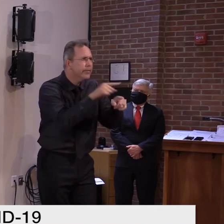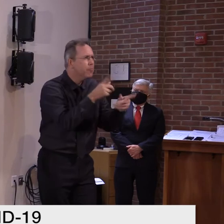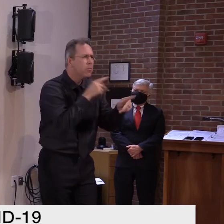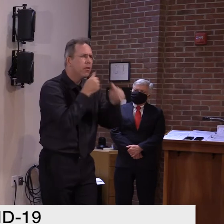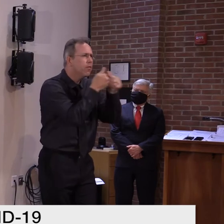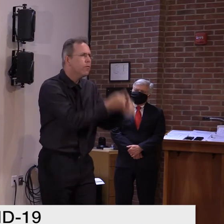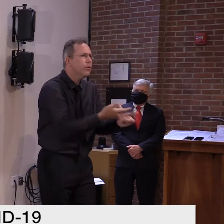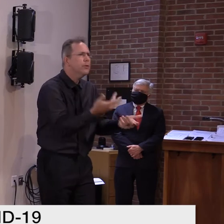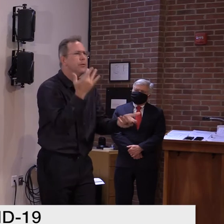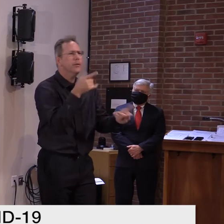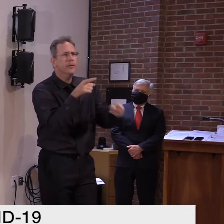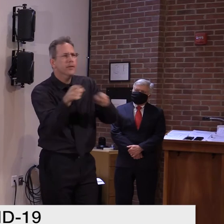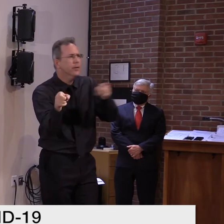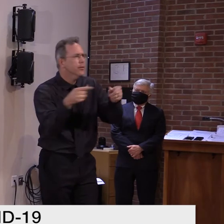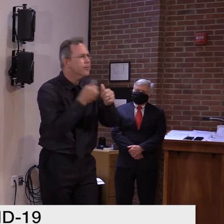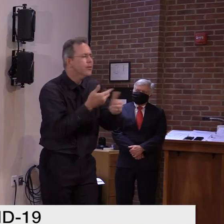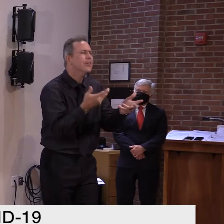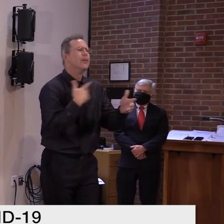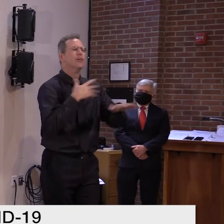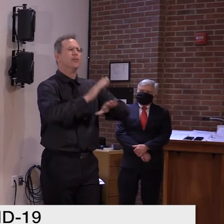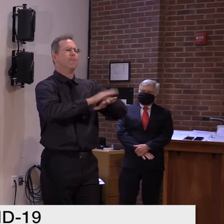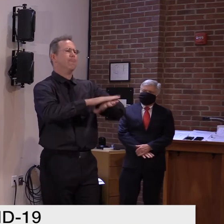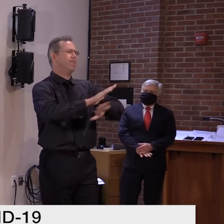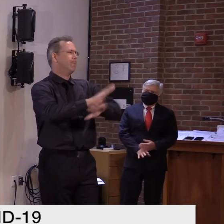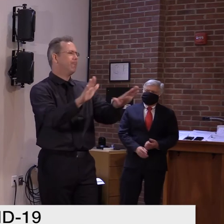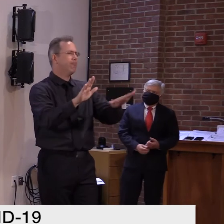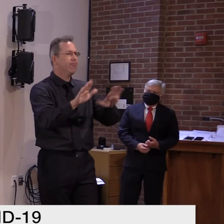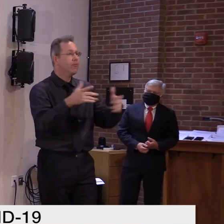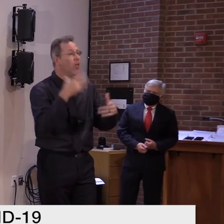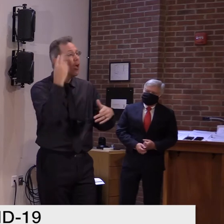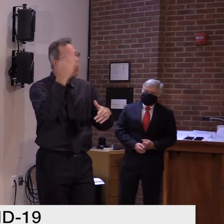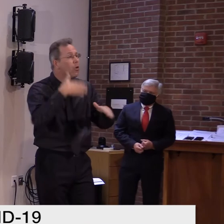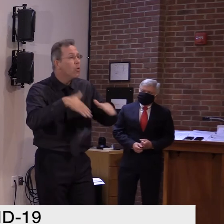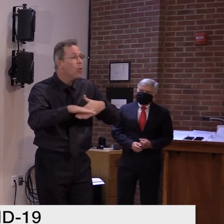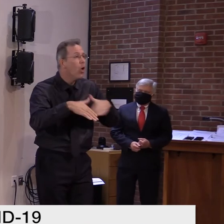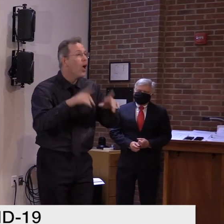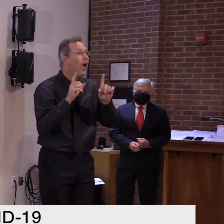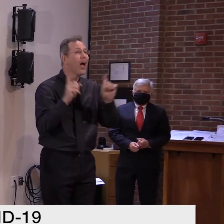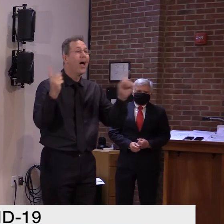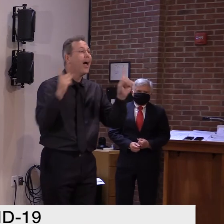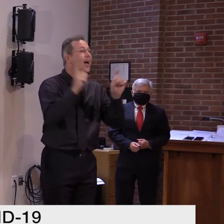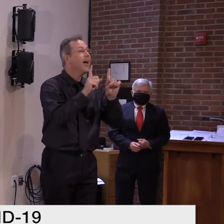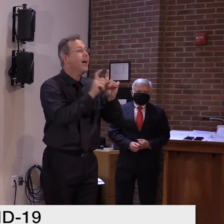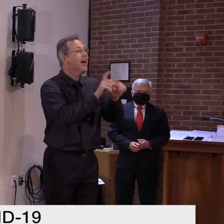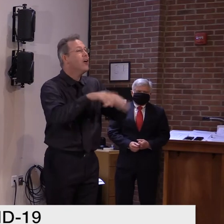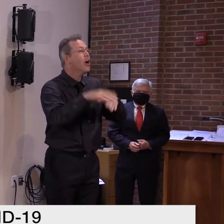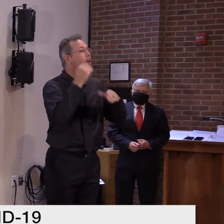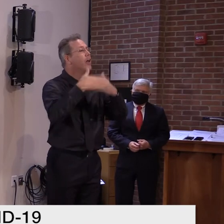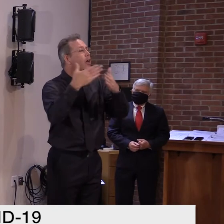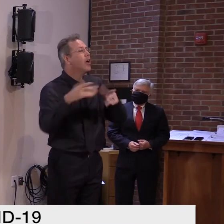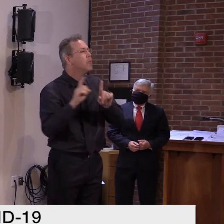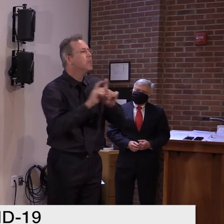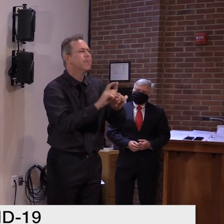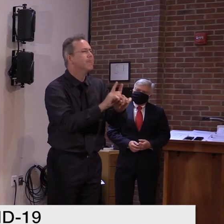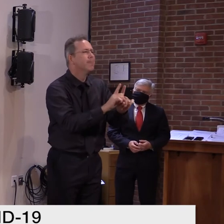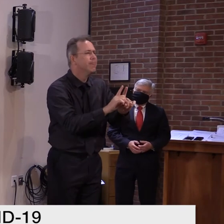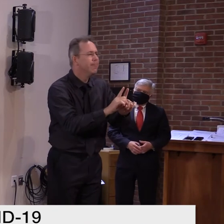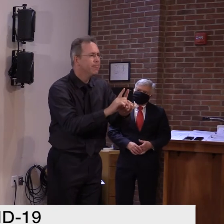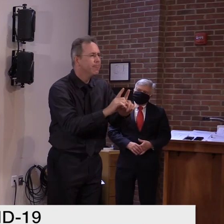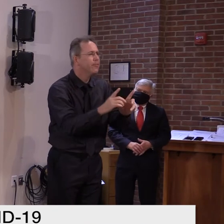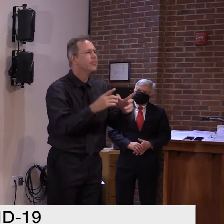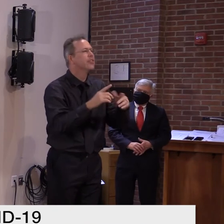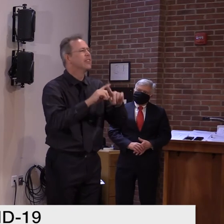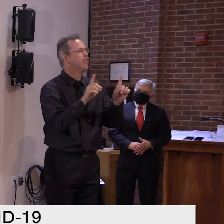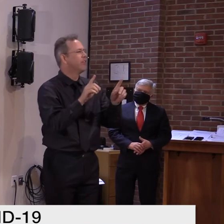can go out for a walk, um, but you can't go out for a walk with your neighbor, uh, if that makes sense. So this is, uh, different than stay home, stay